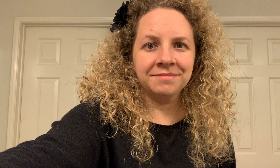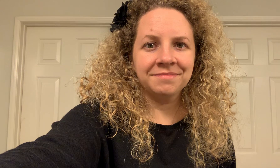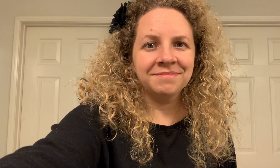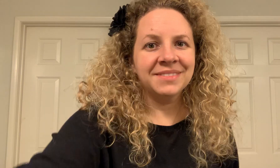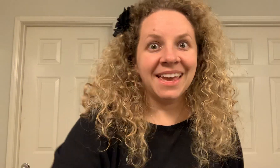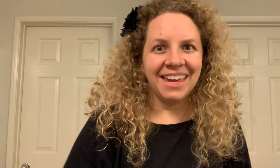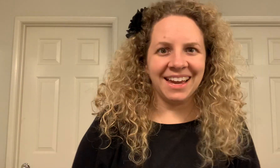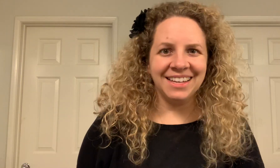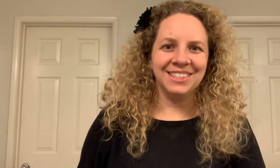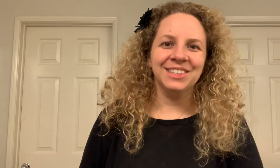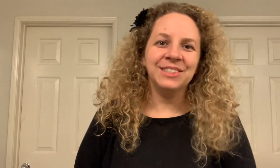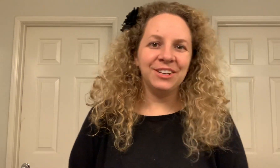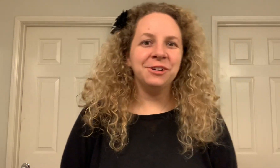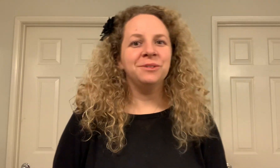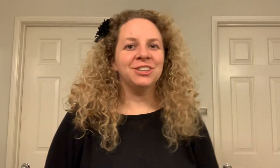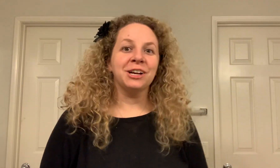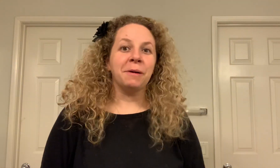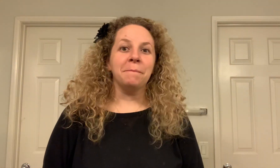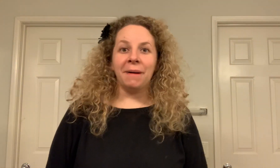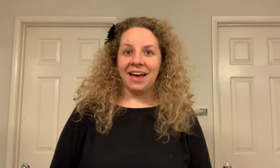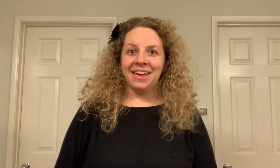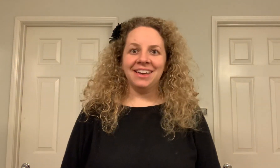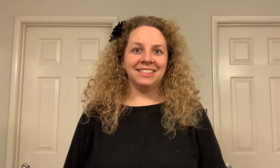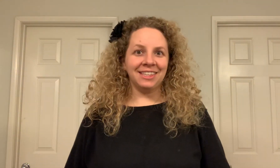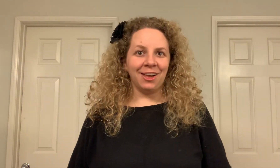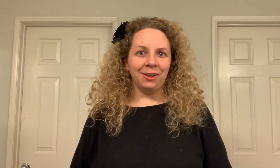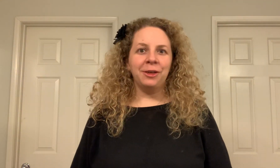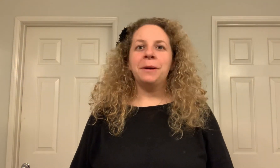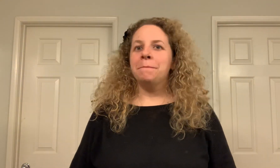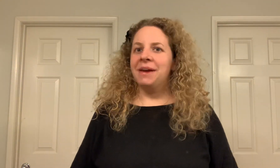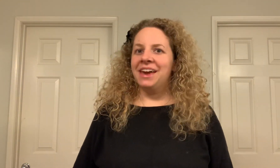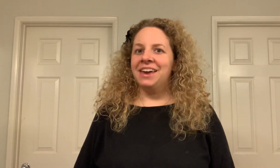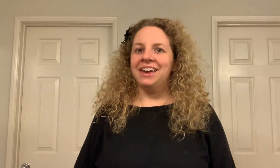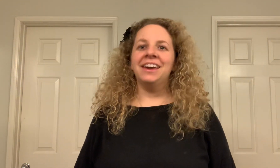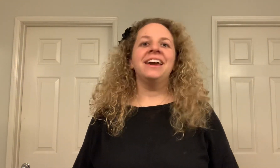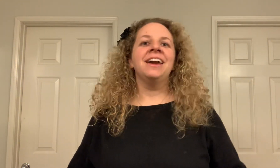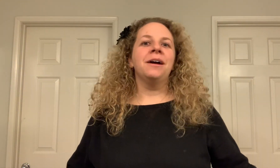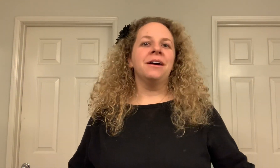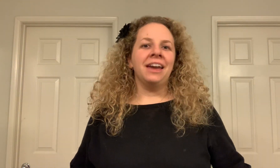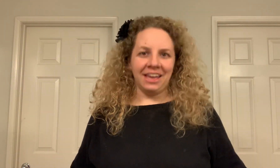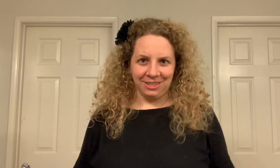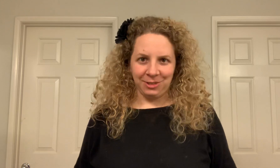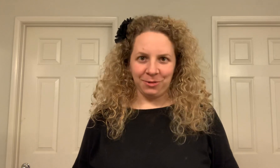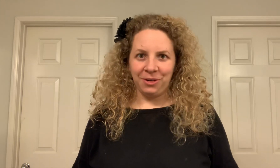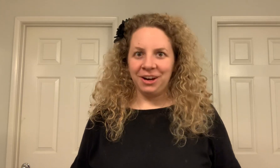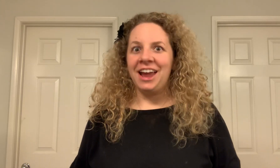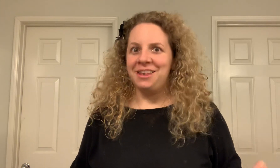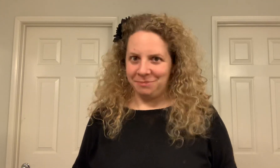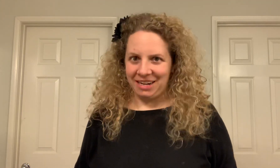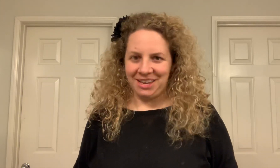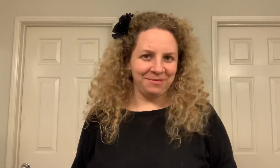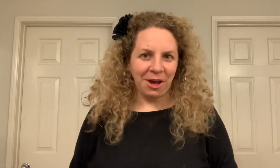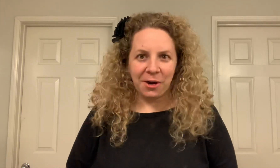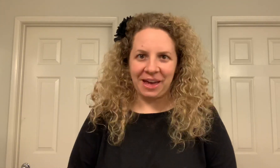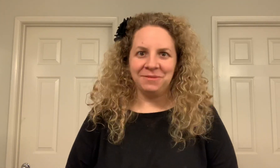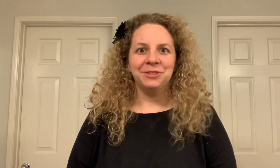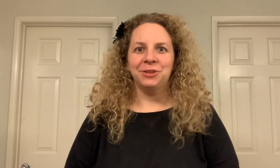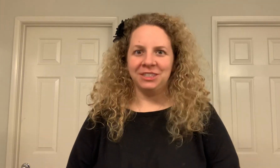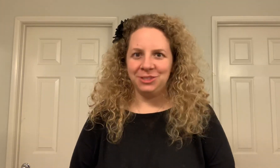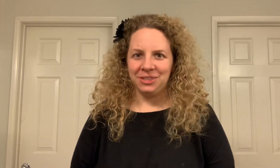Hey guys, in this video we'll talk about buy, sell, pay, and store, and money. Okay, so let's do